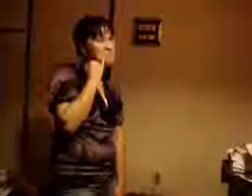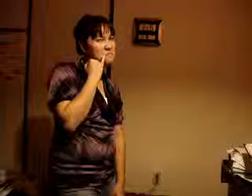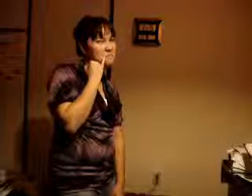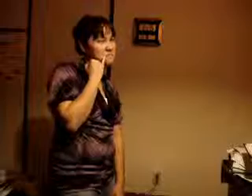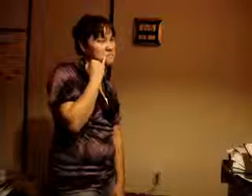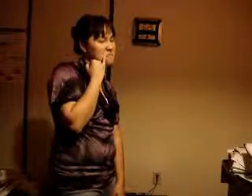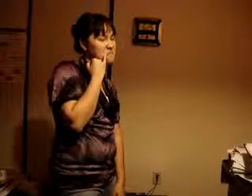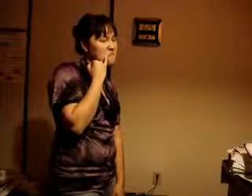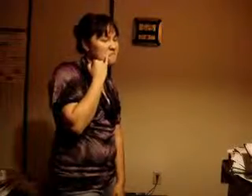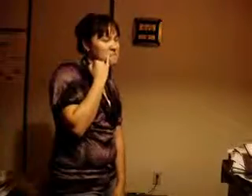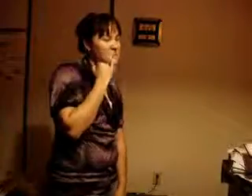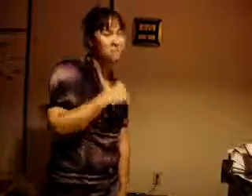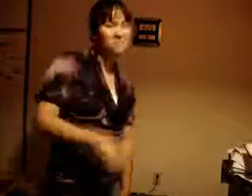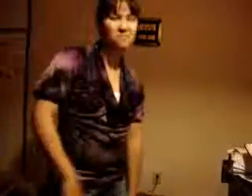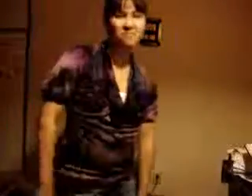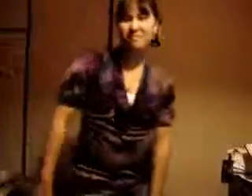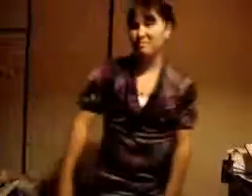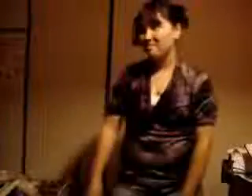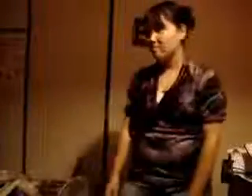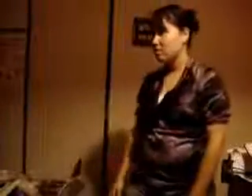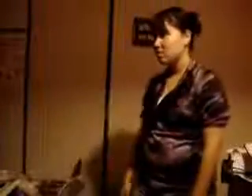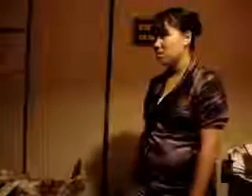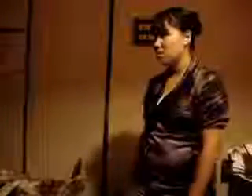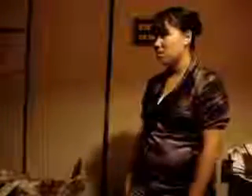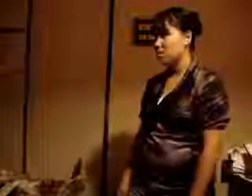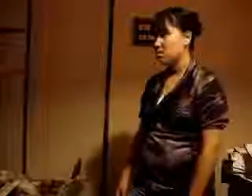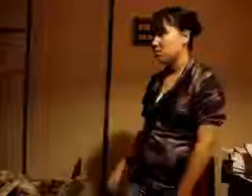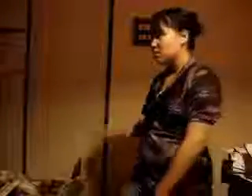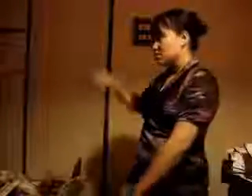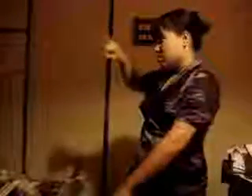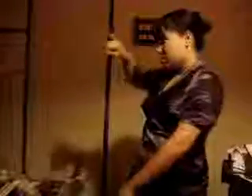that is first to hear